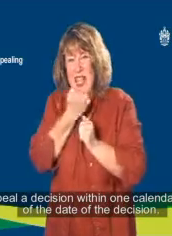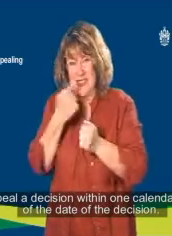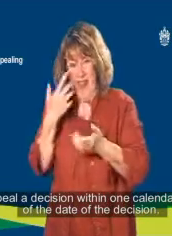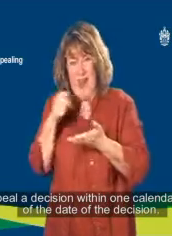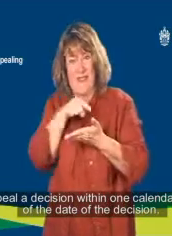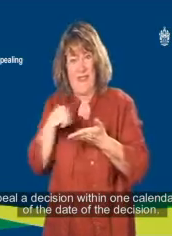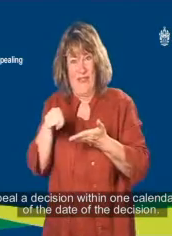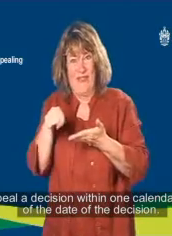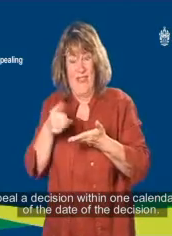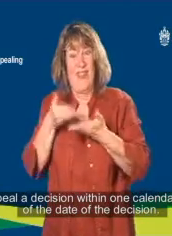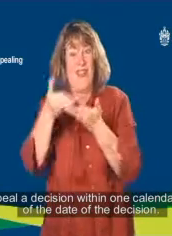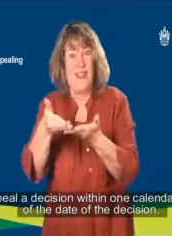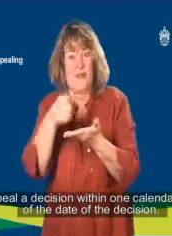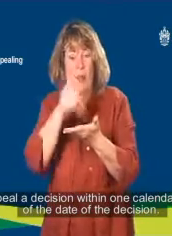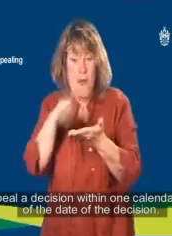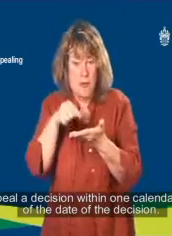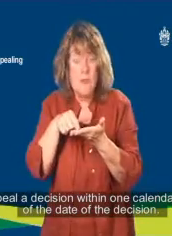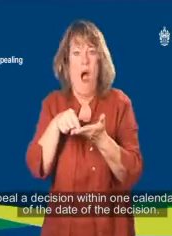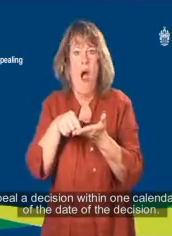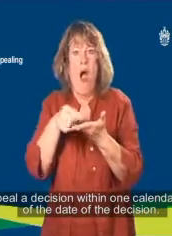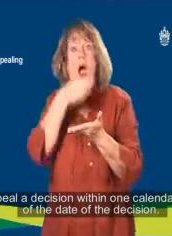within one calendar month of the date of the decision.